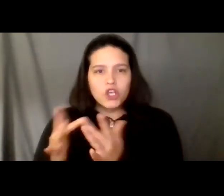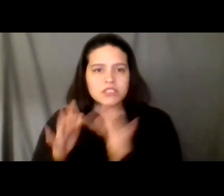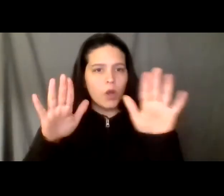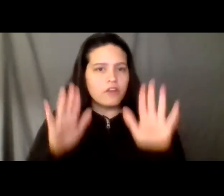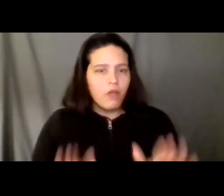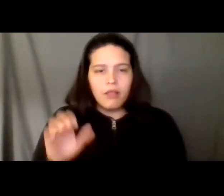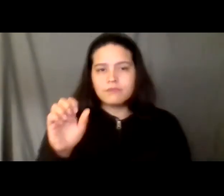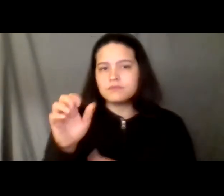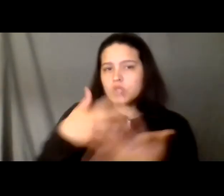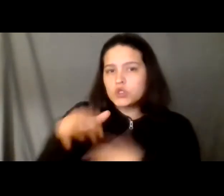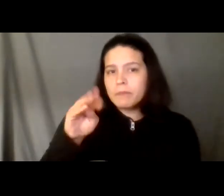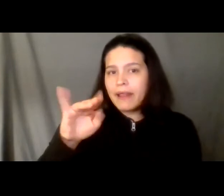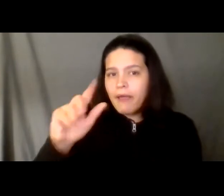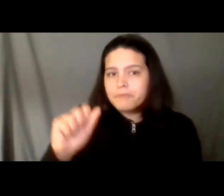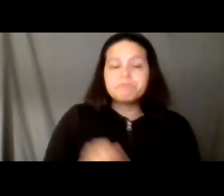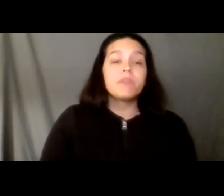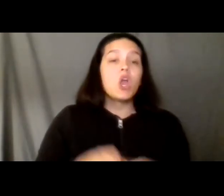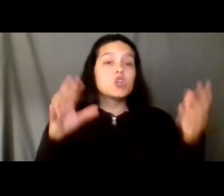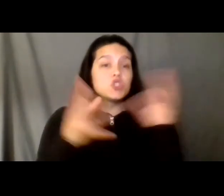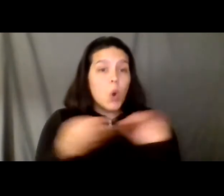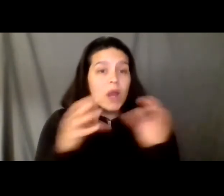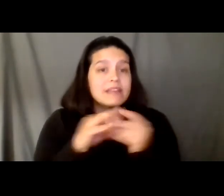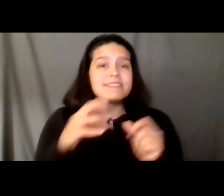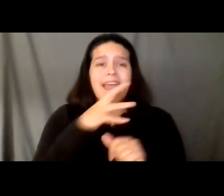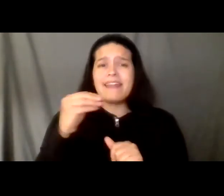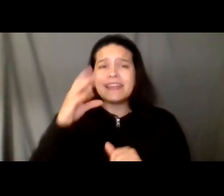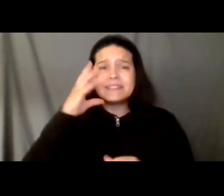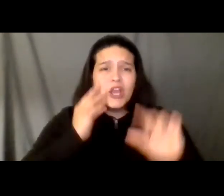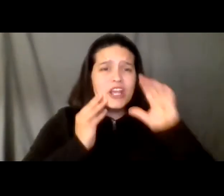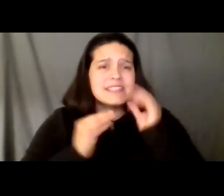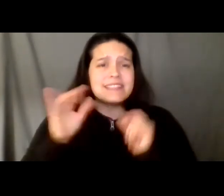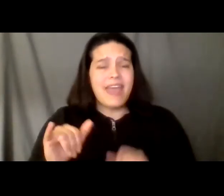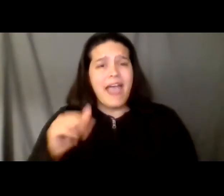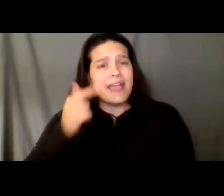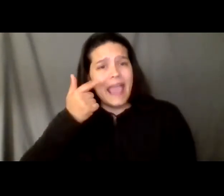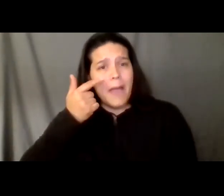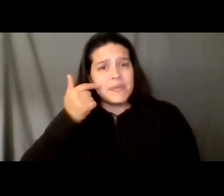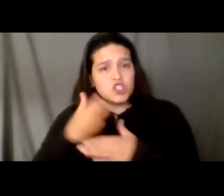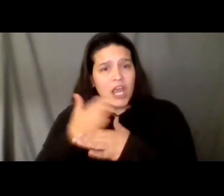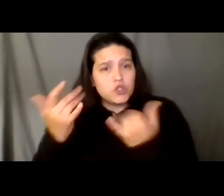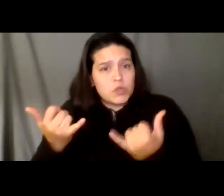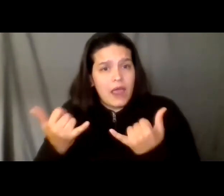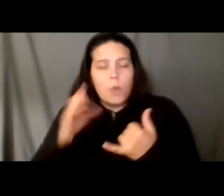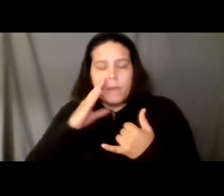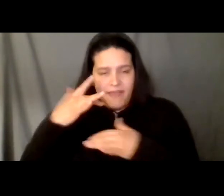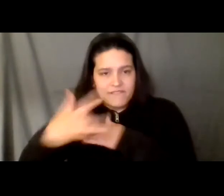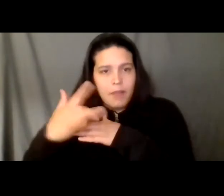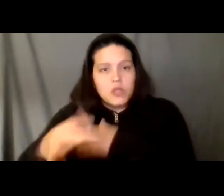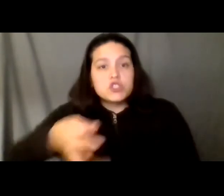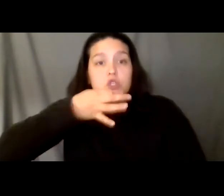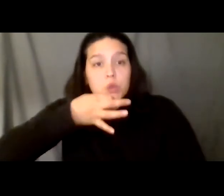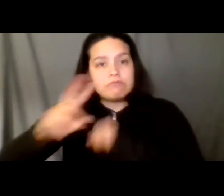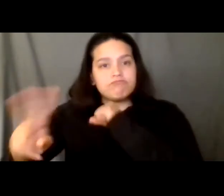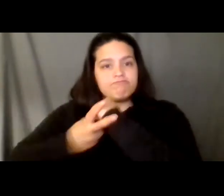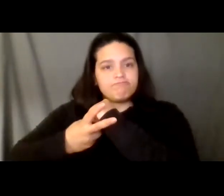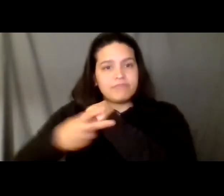uh and experiences that gabby shared with us that's going to be available in our archives on